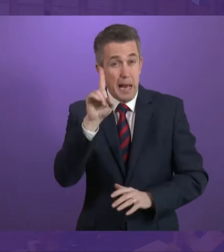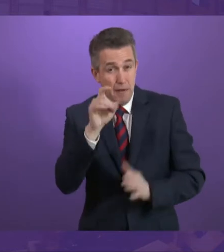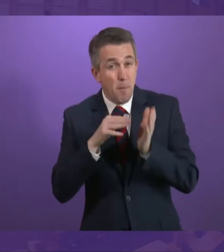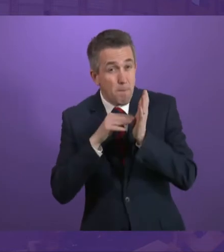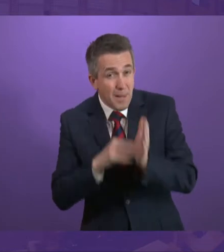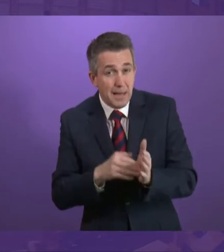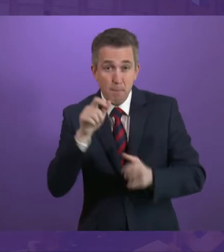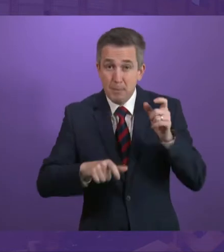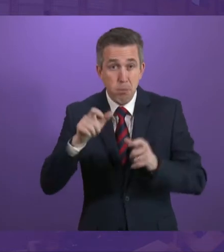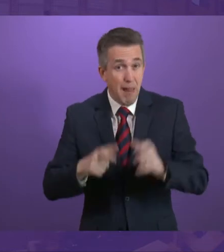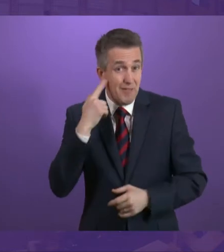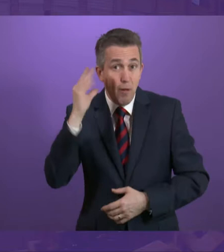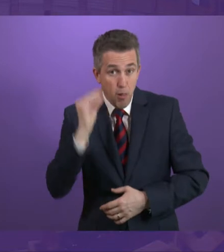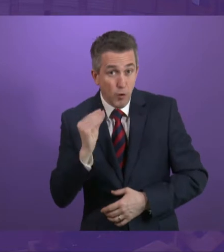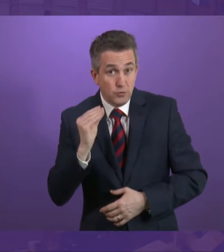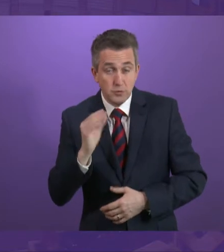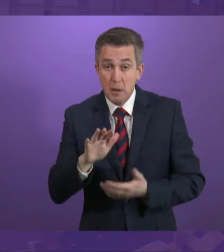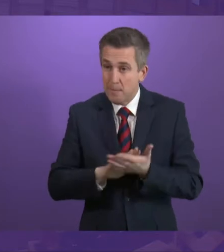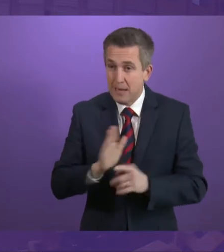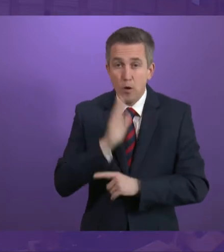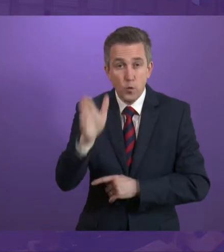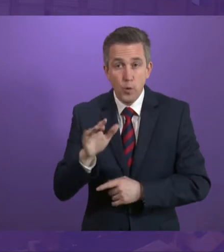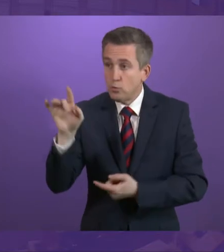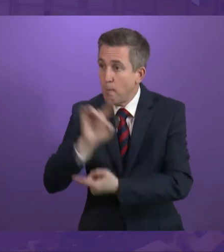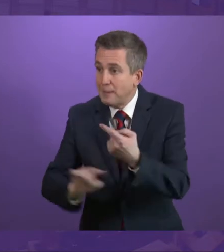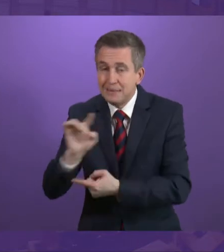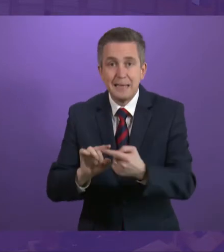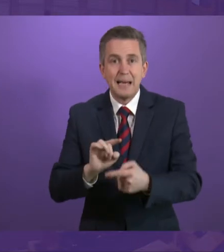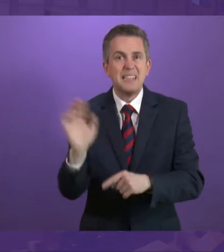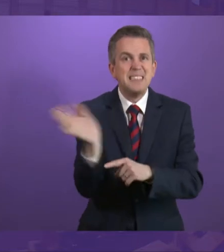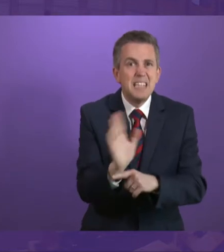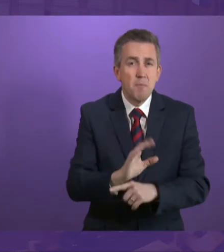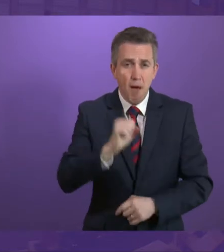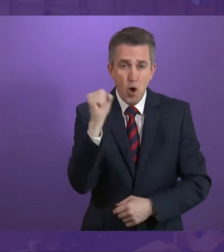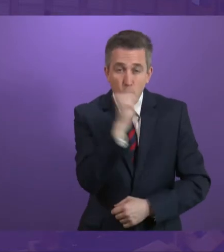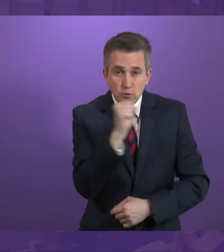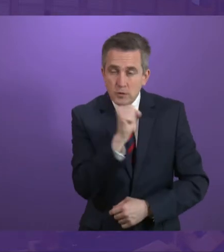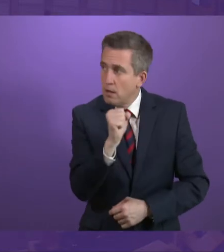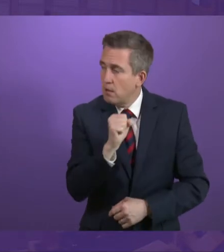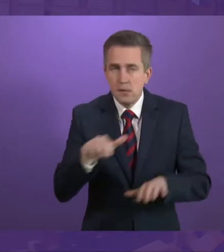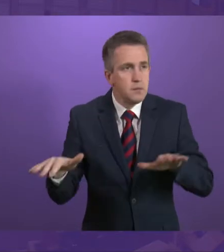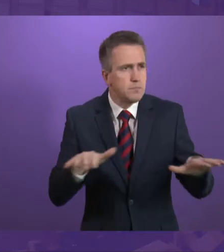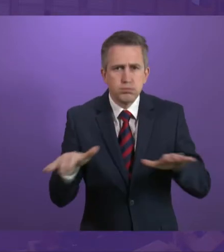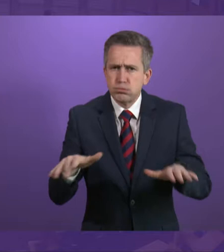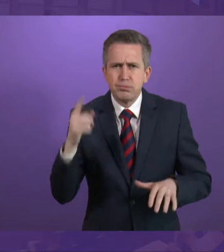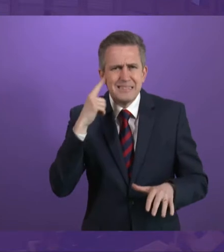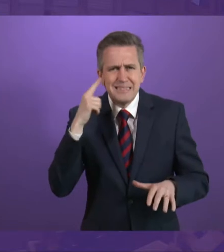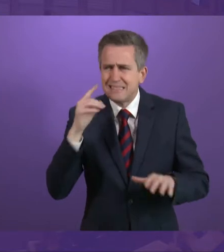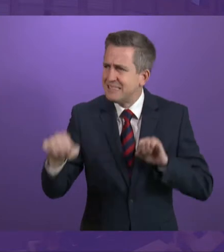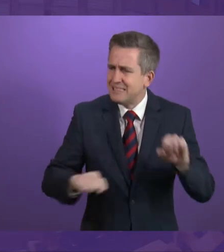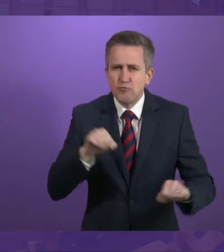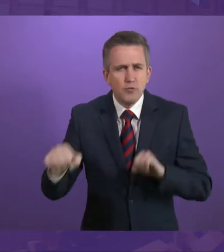for them, attending meetings, events, trips to the cinema and concerts can be a terribly stressful and frustrating